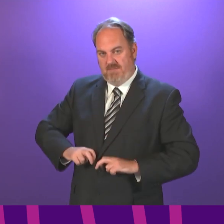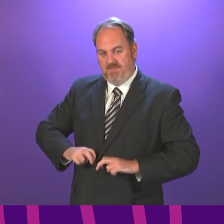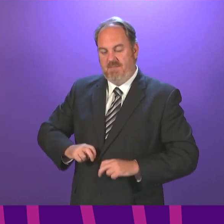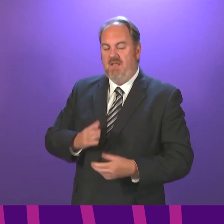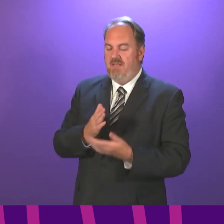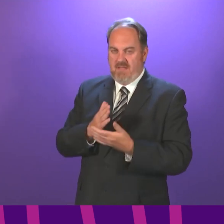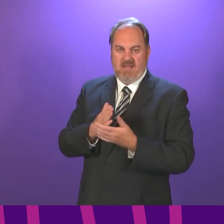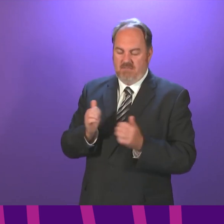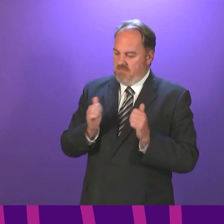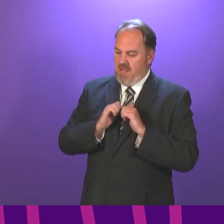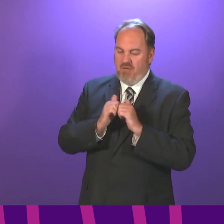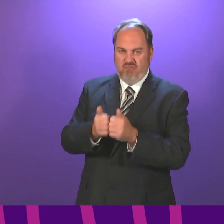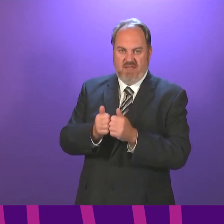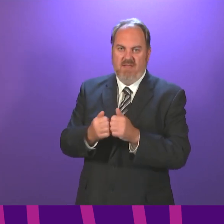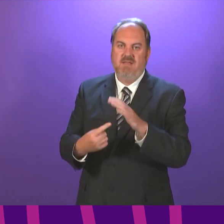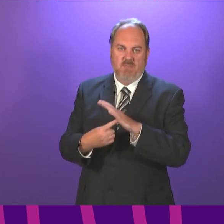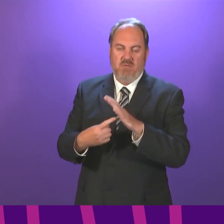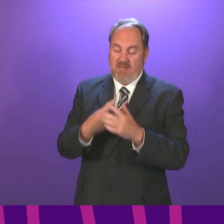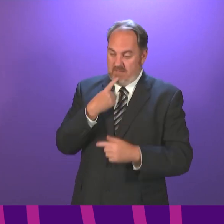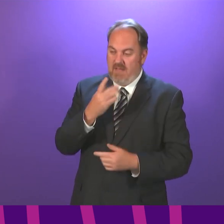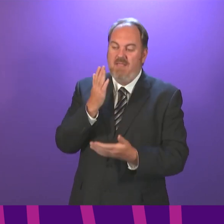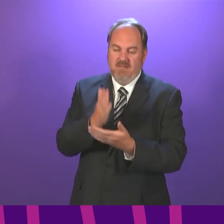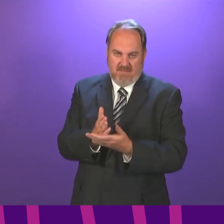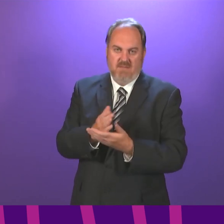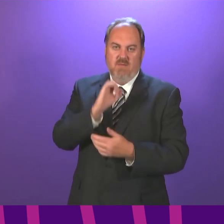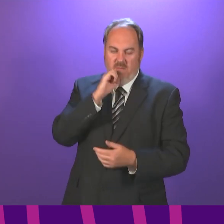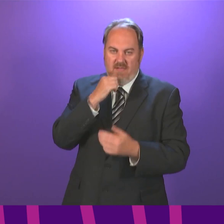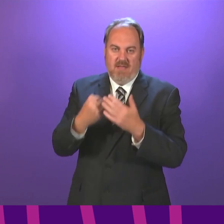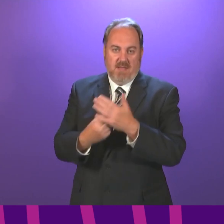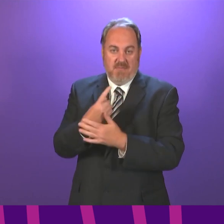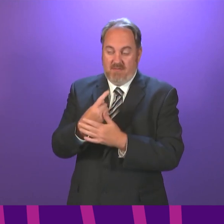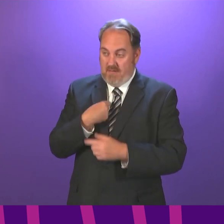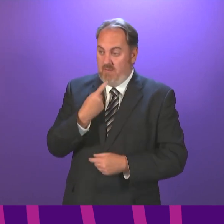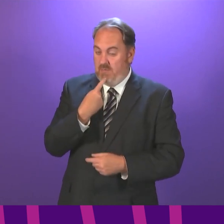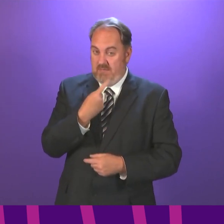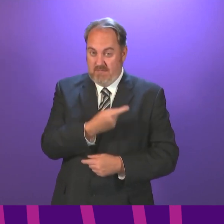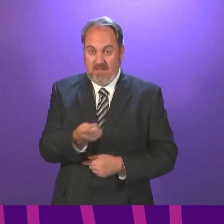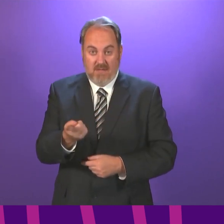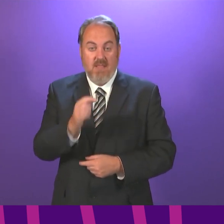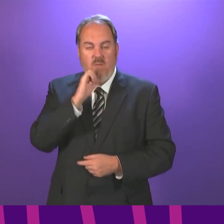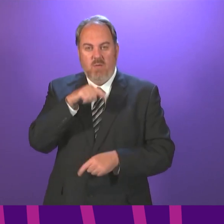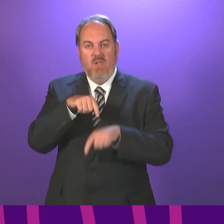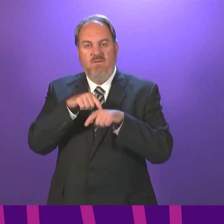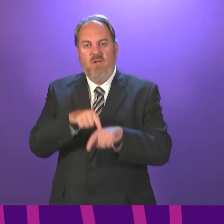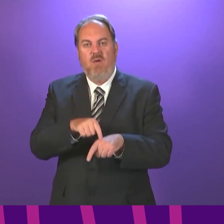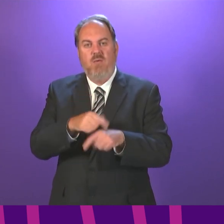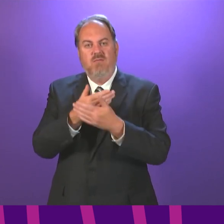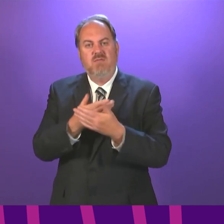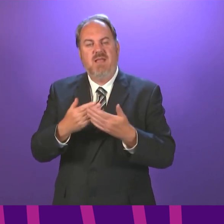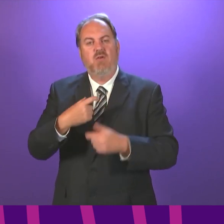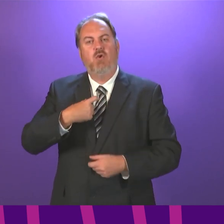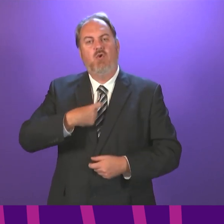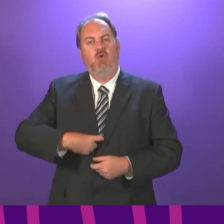undertakes its work. That is a commitment I will give. I also repeat the commitment to a human rights-based inquiry. I think that is